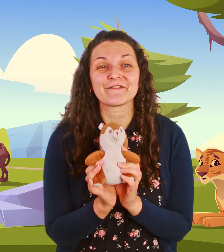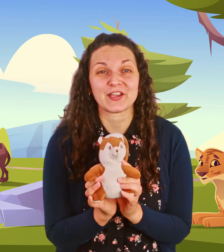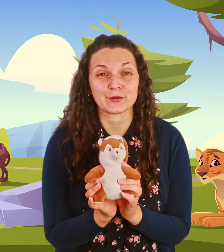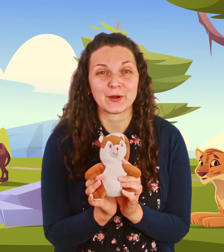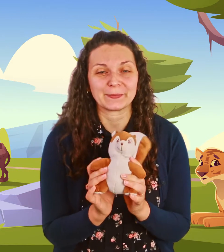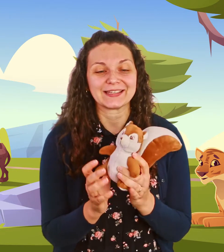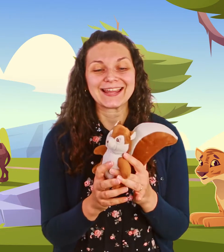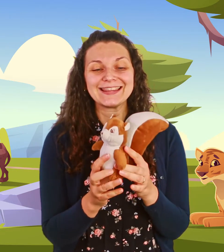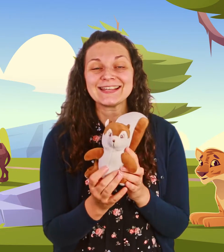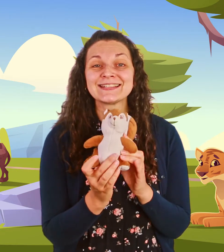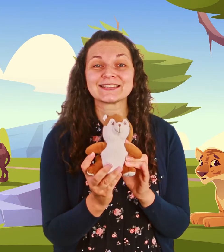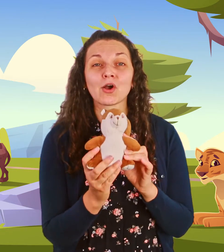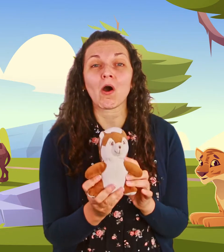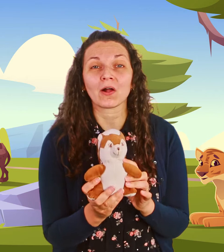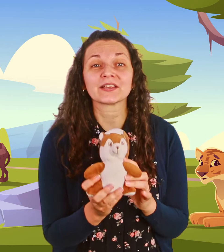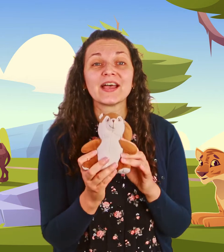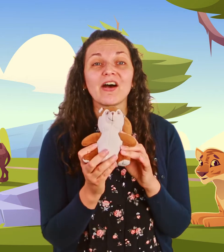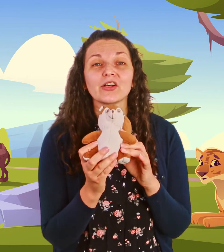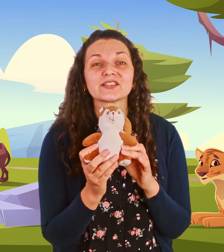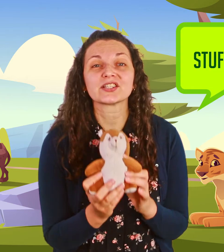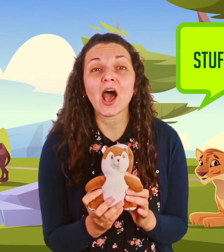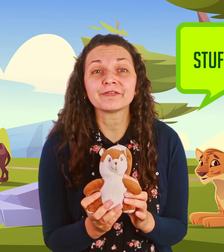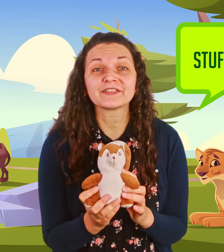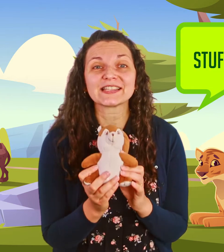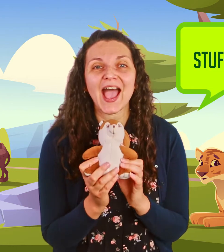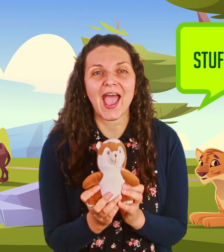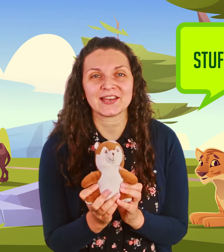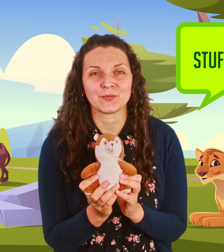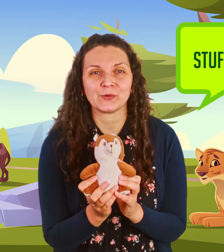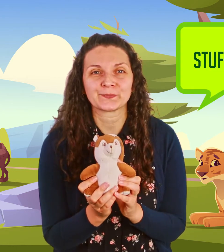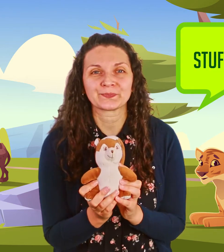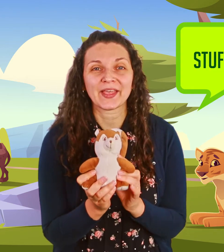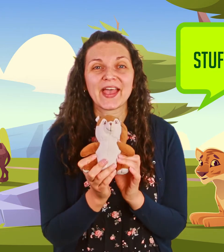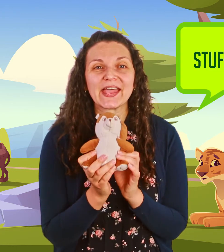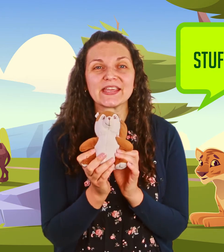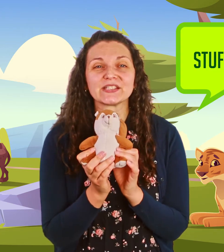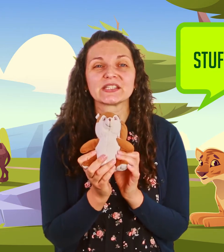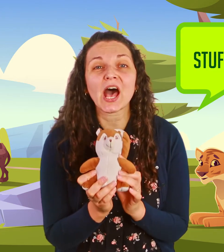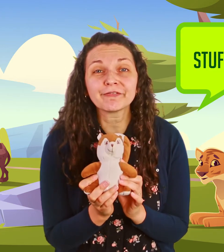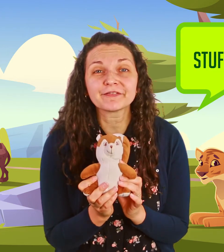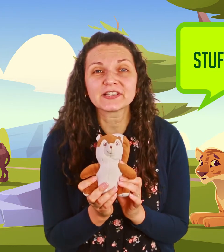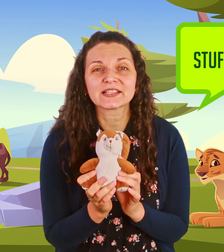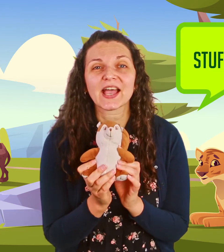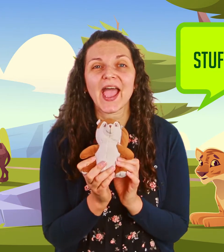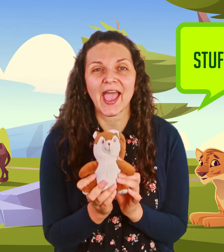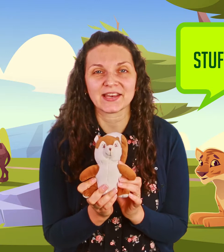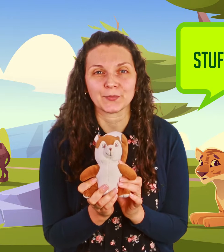finger puppet this is called a stuffed animal a stuffed animal